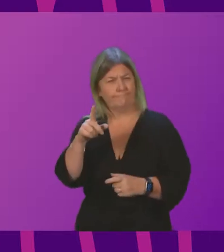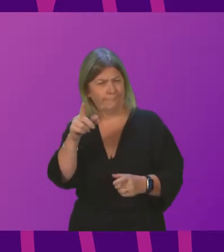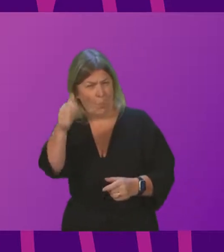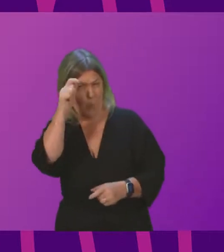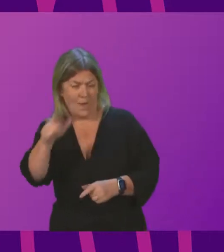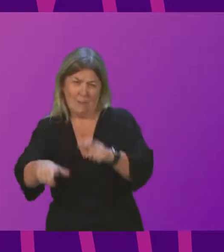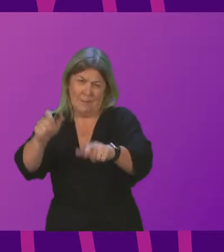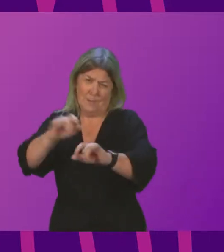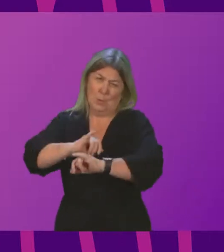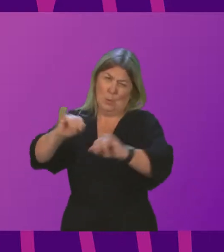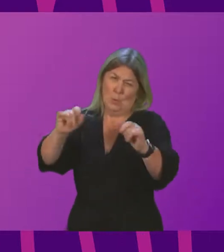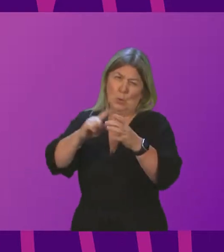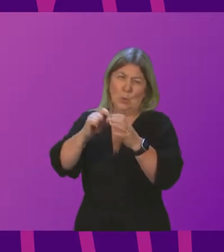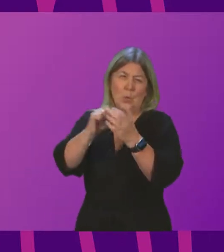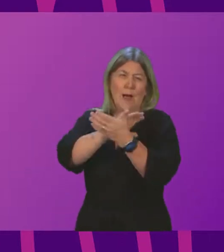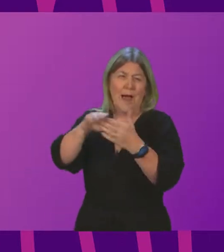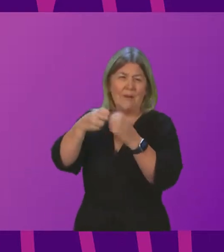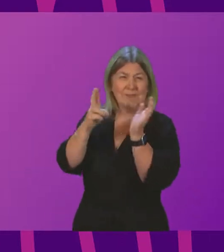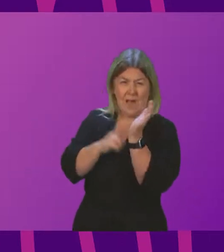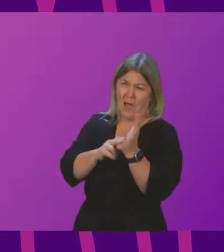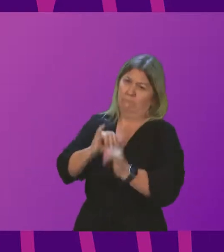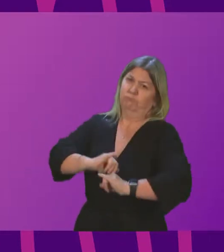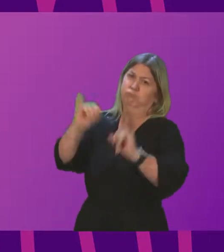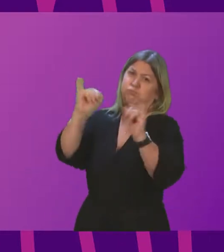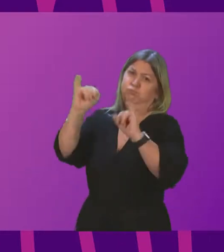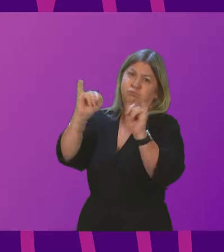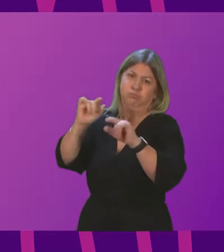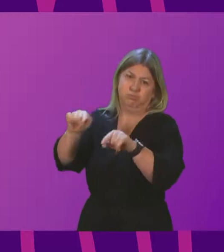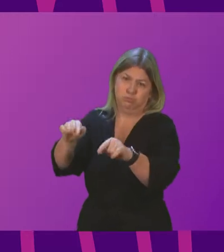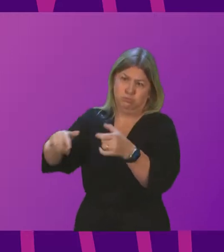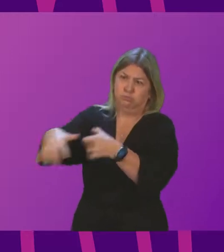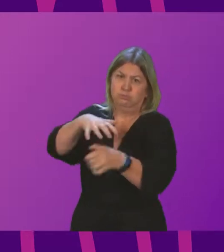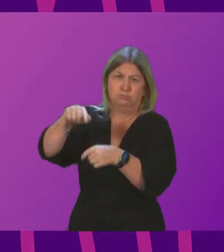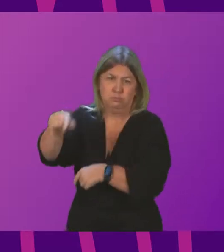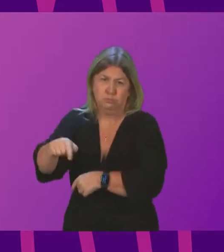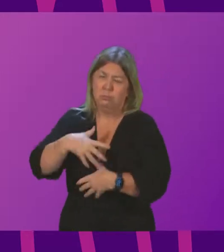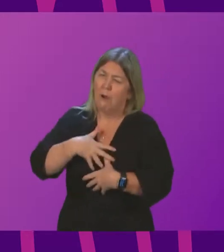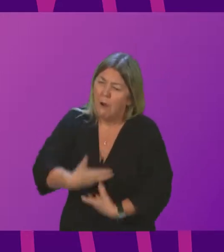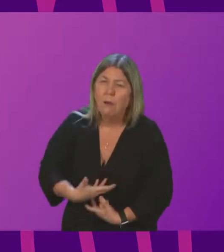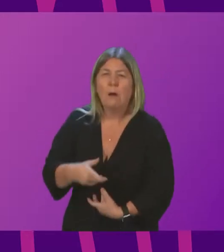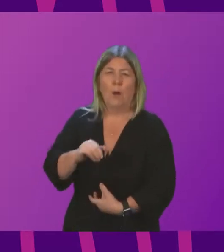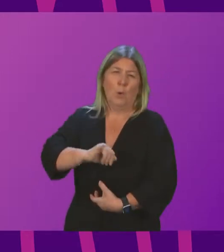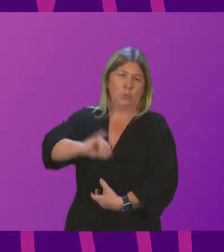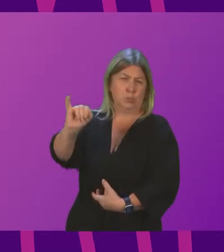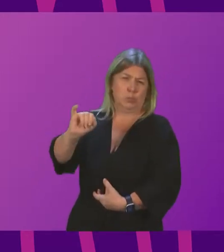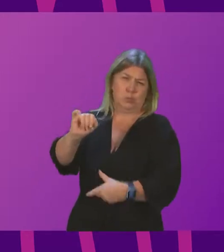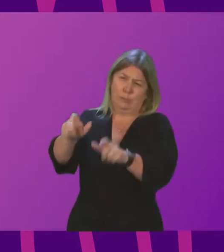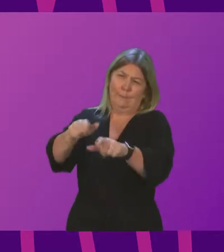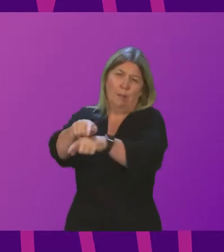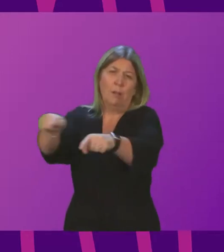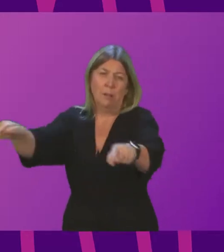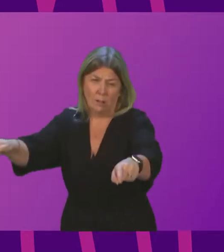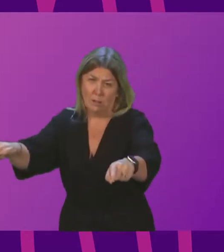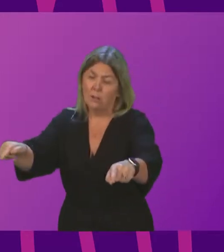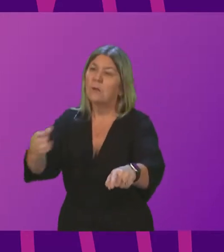currently suffering through a humanitarian crisis, with more than half of its population facing acute hunger as the country is gripped in one of the world's largest food